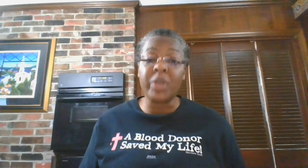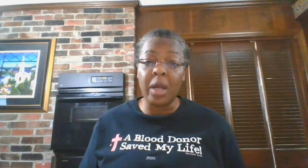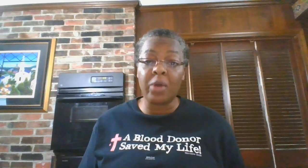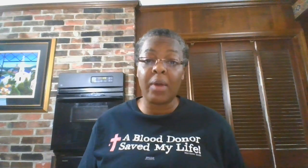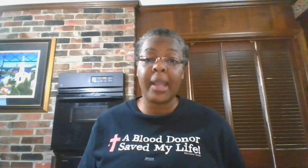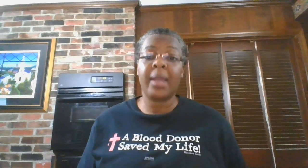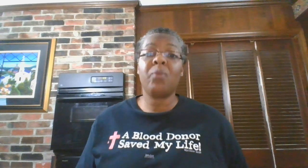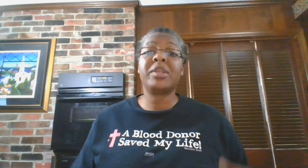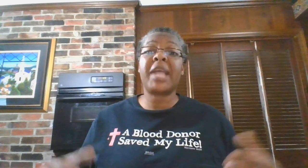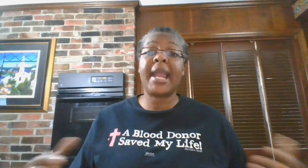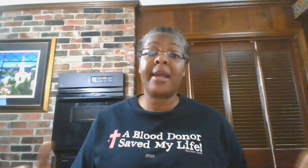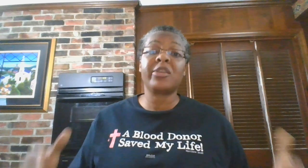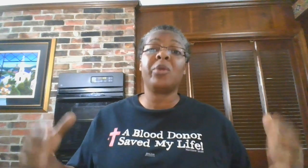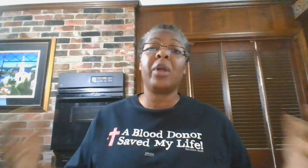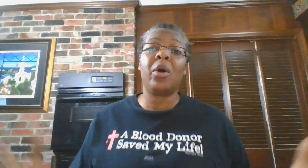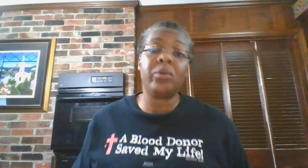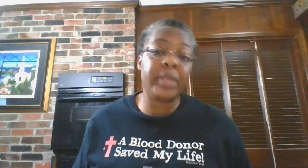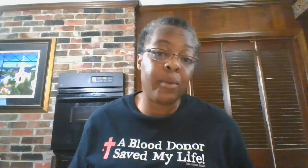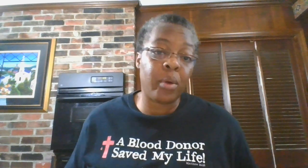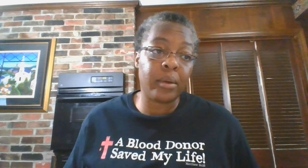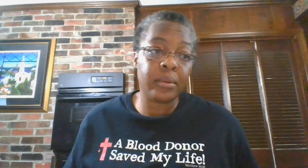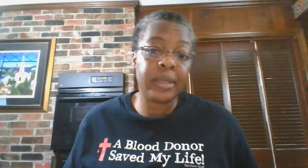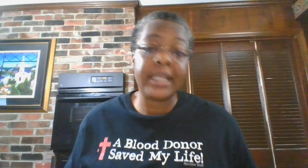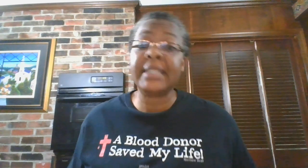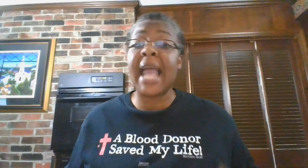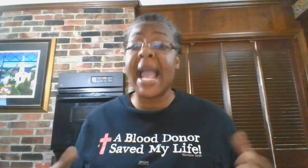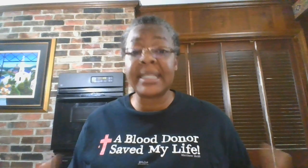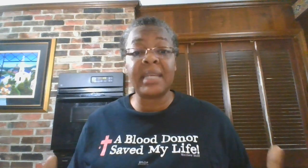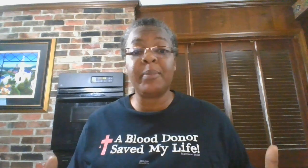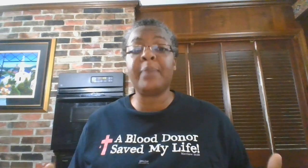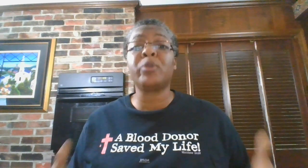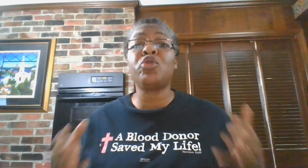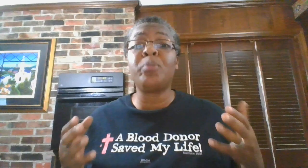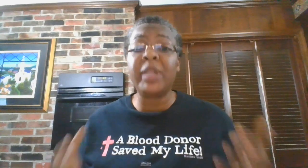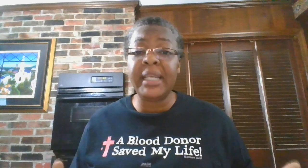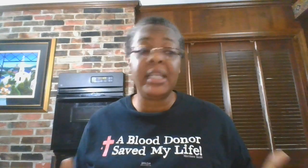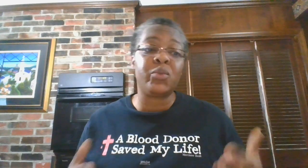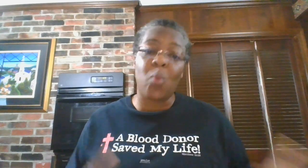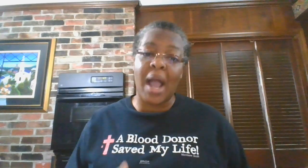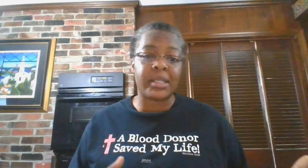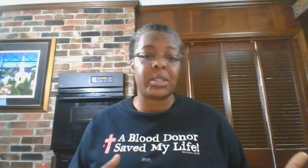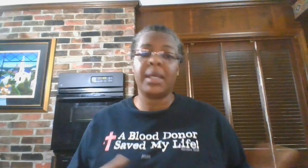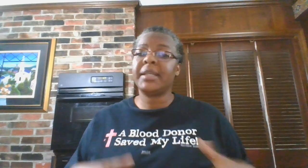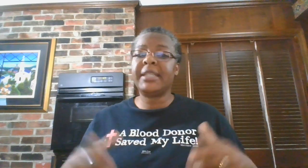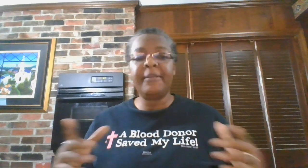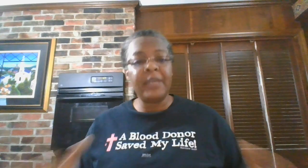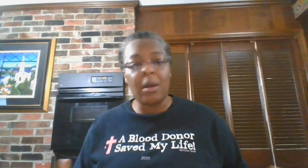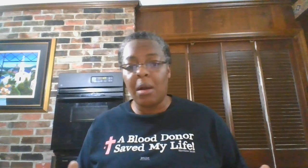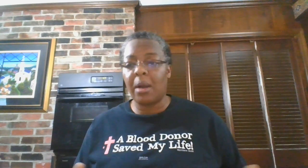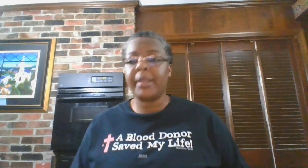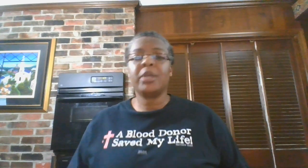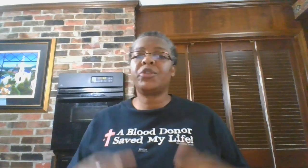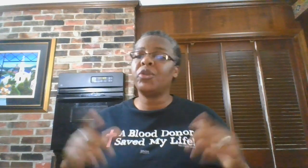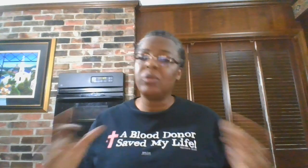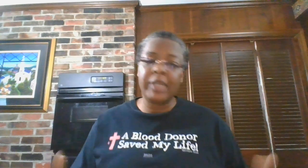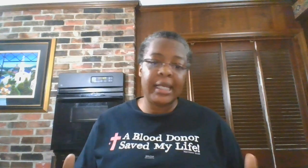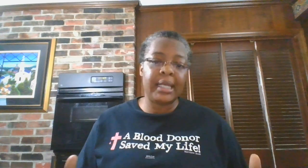John Gray, which airs on the OWN Network. And he's asking people to please watch DVR, tune in.